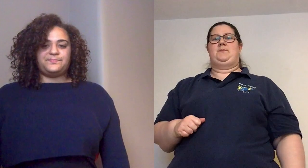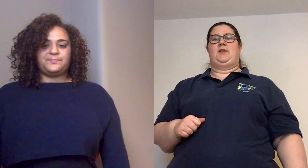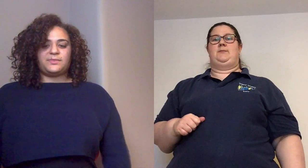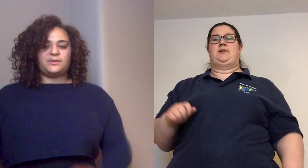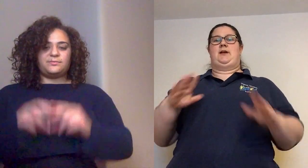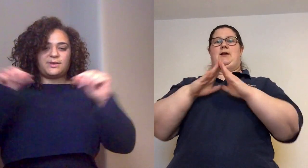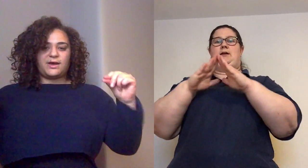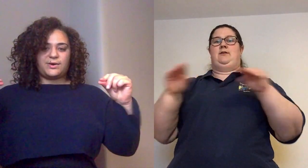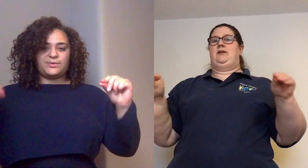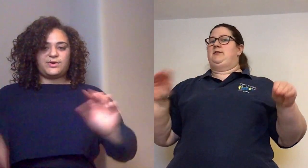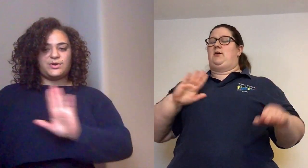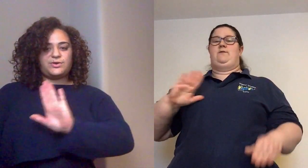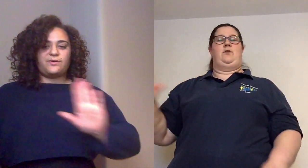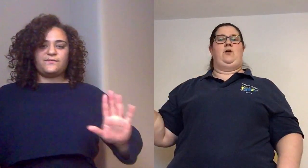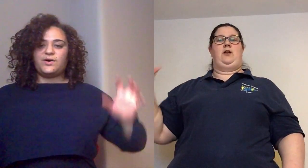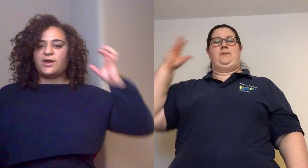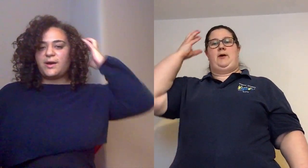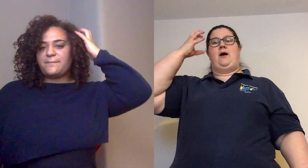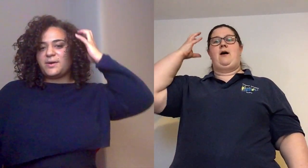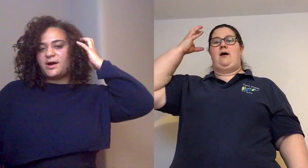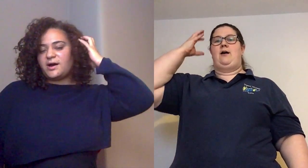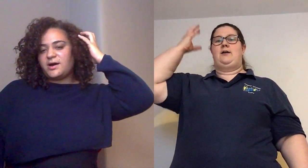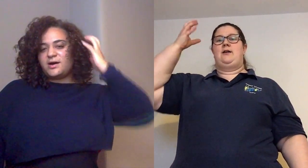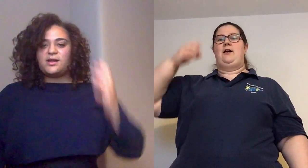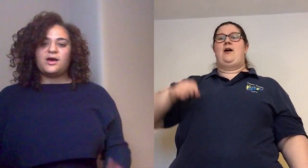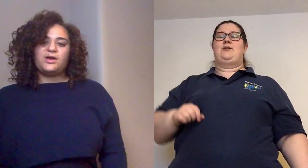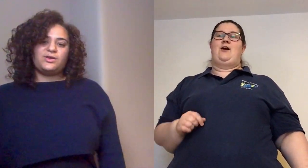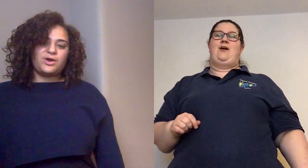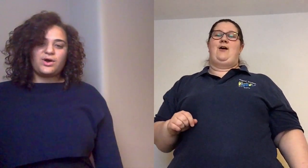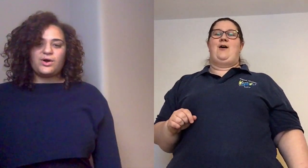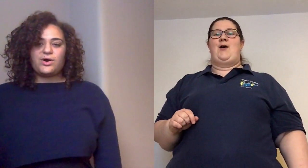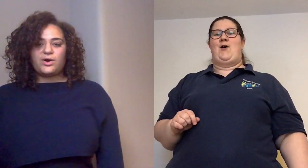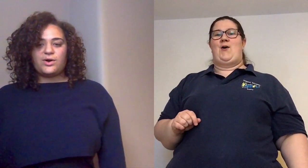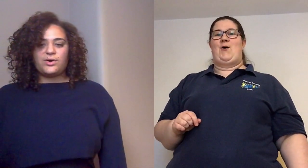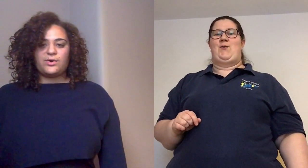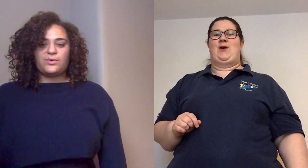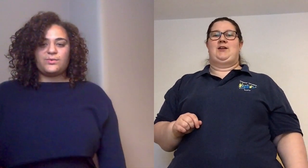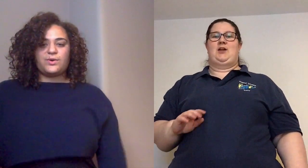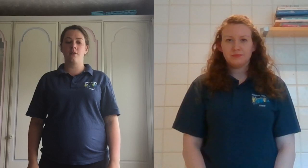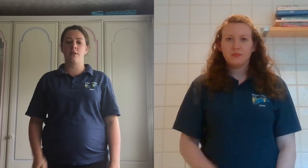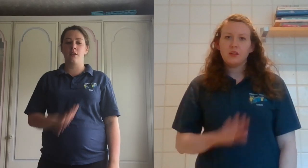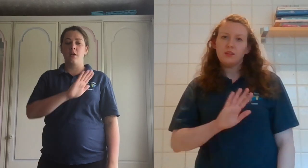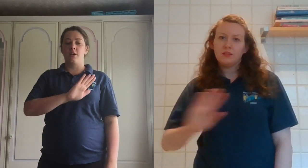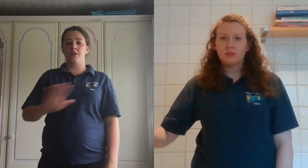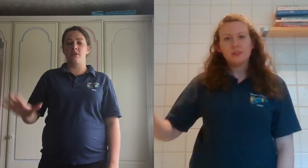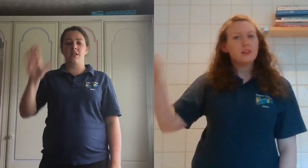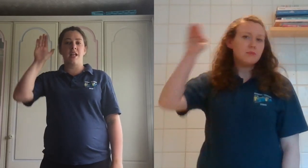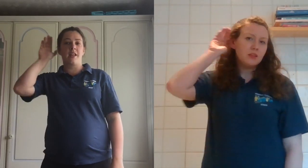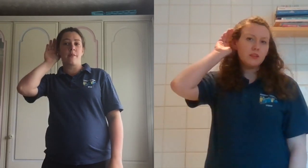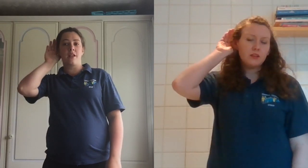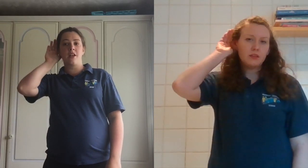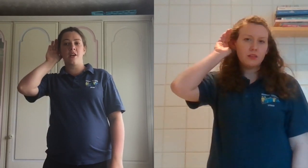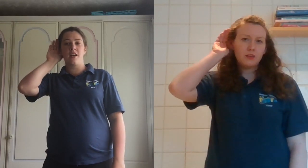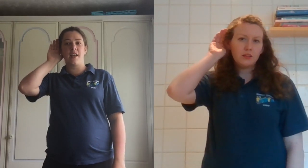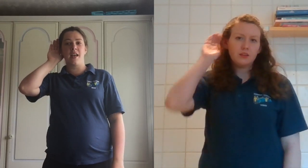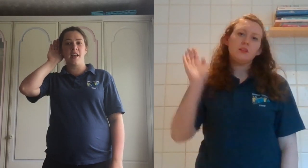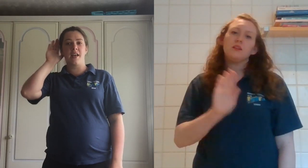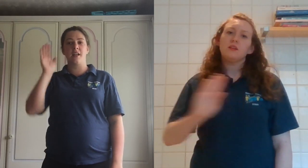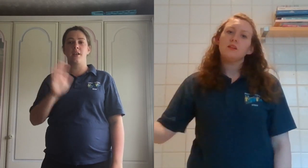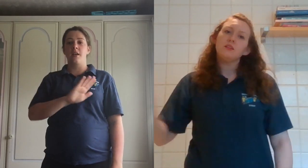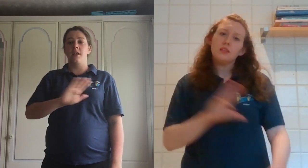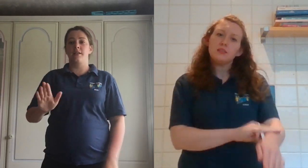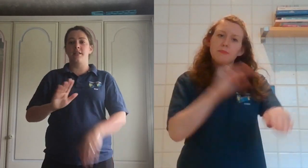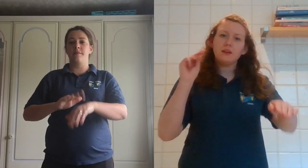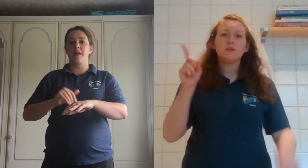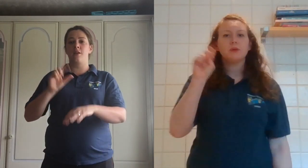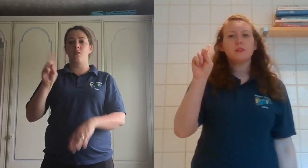Shut them down Don't fall apart No Don't you let them in your head